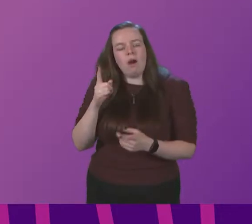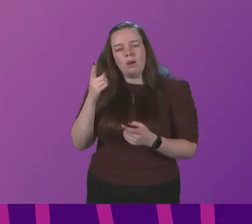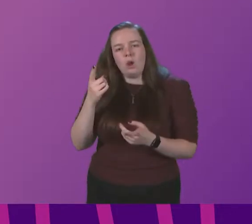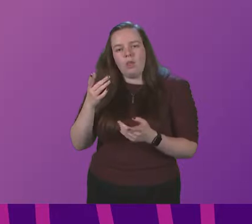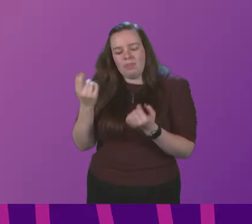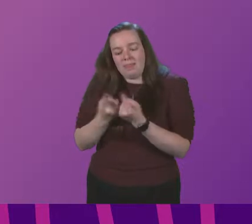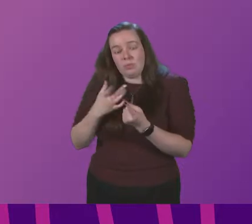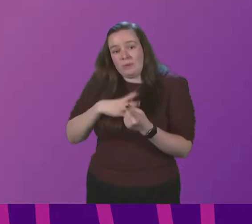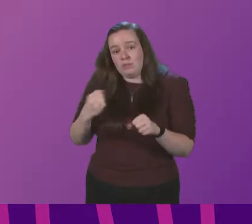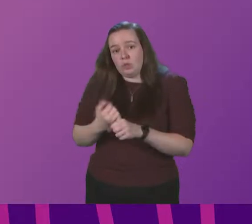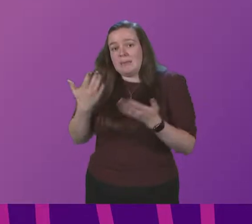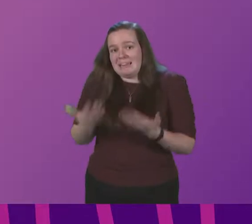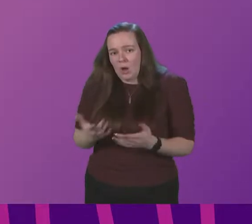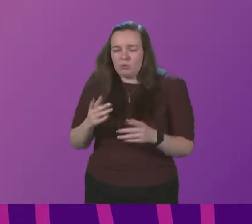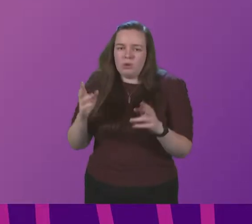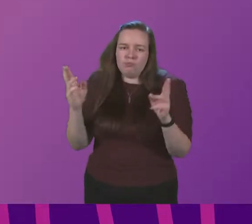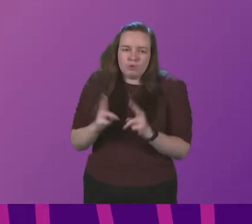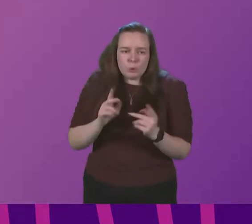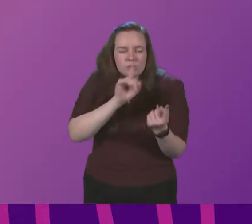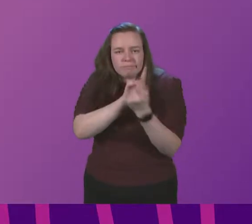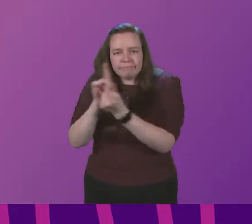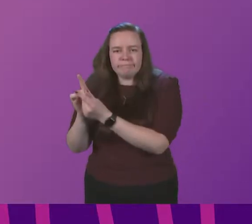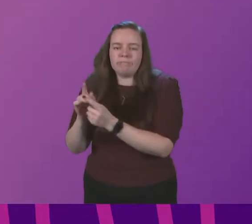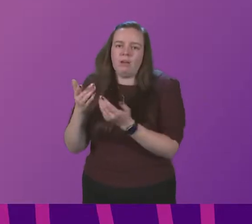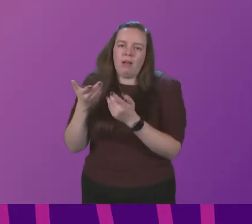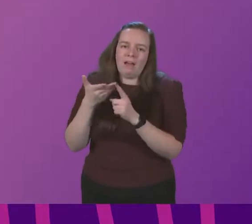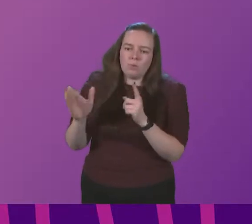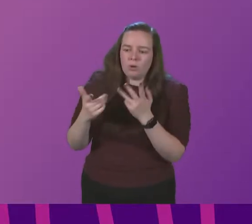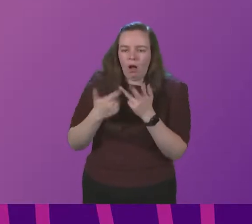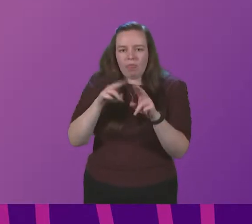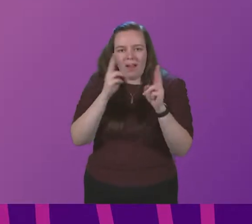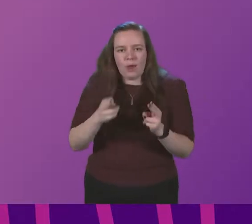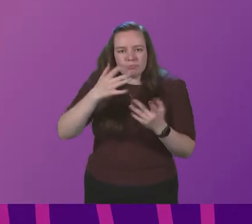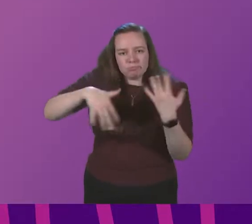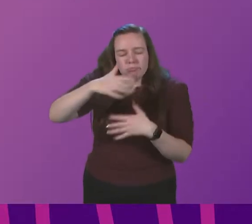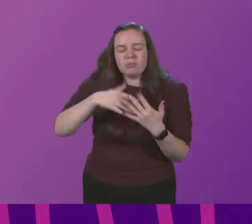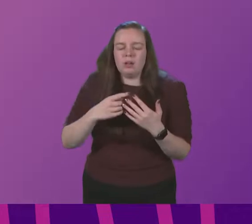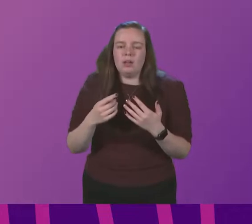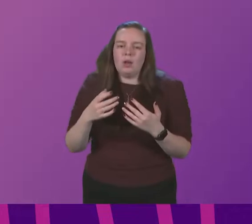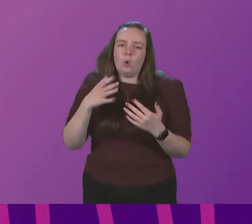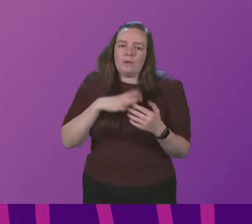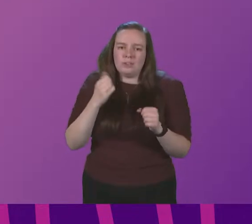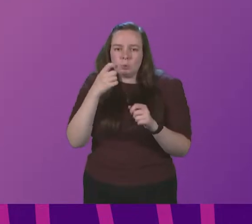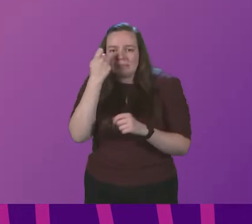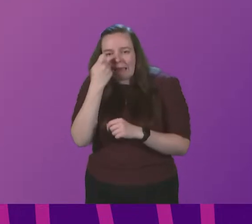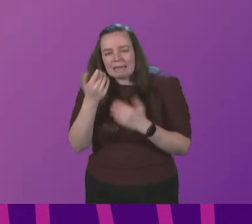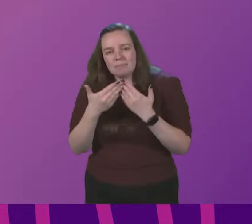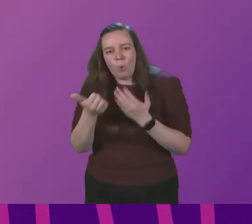to do now reducing our contacts avoiding socialising with other households to make that safer there are things we need to do around testing